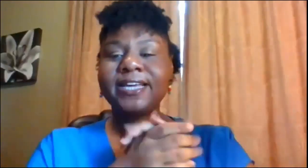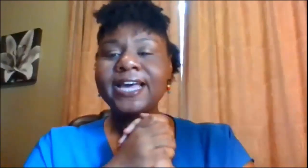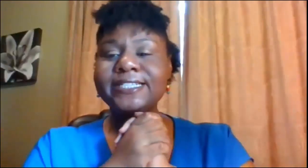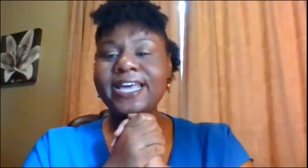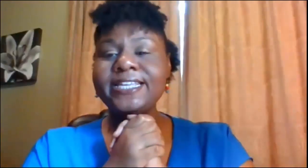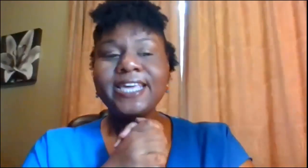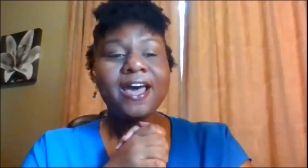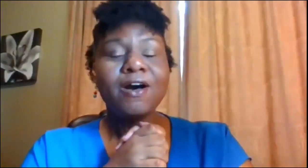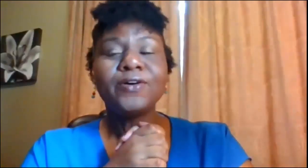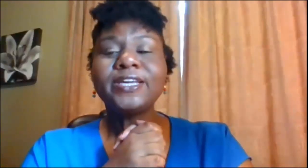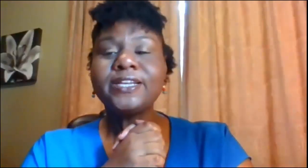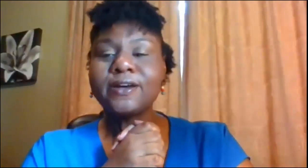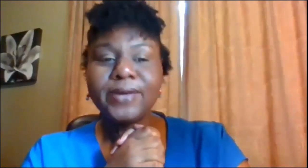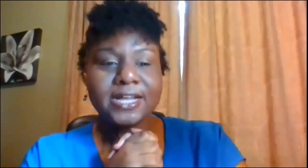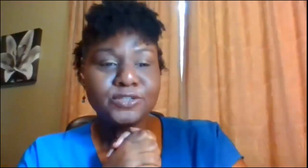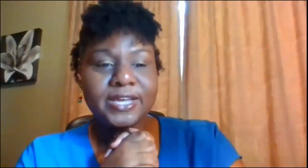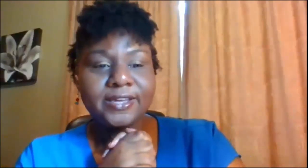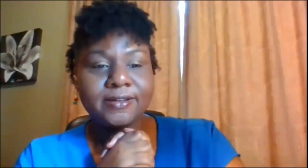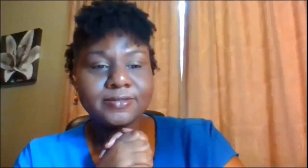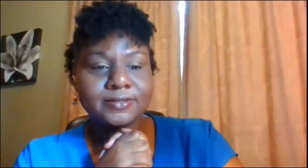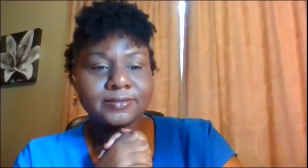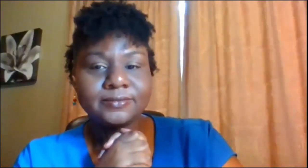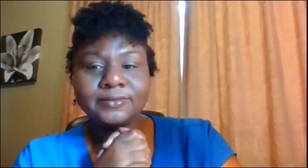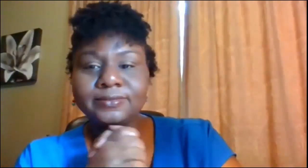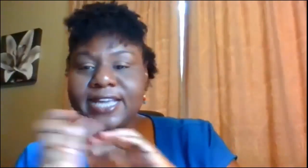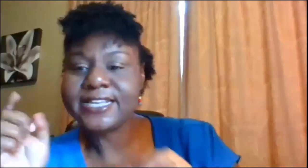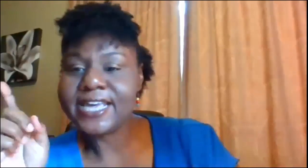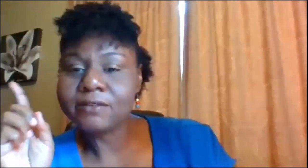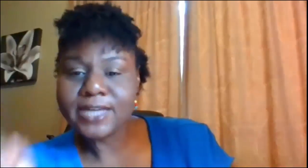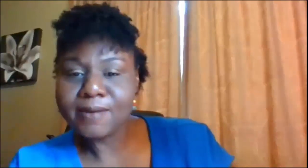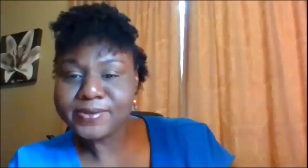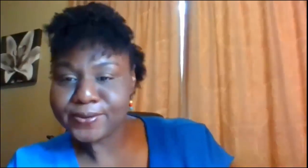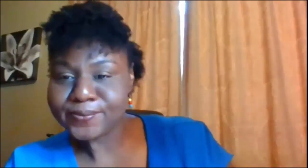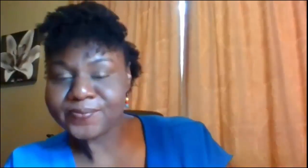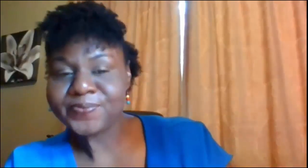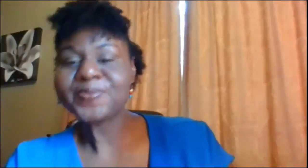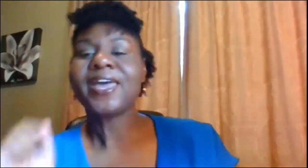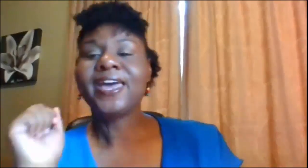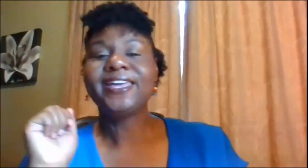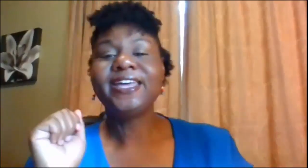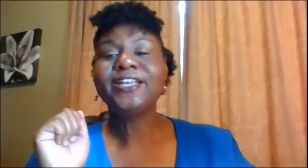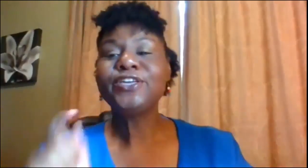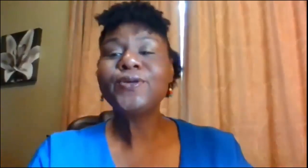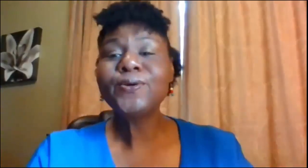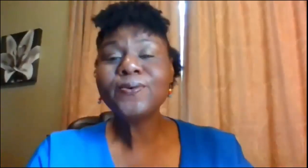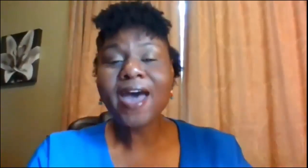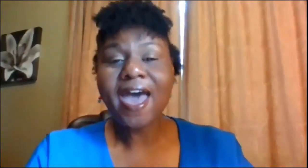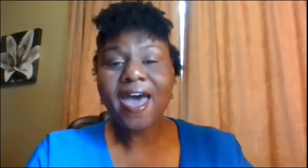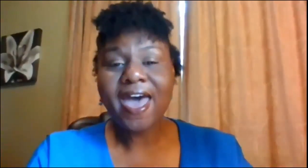Danielle oh we got two Danielle's Danielle W can you ask